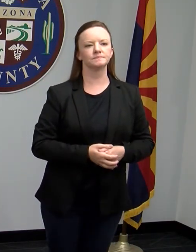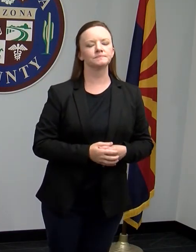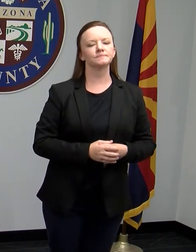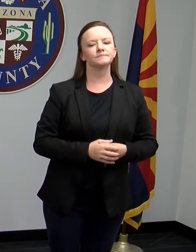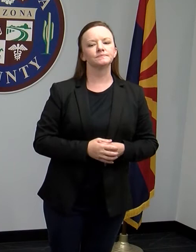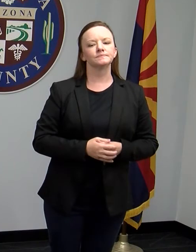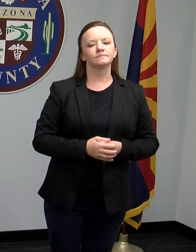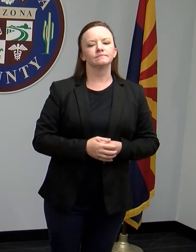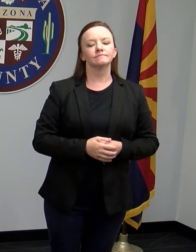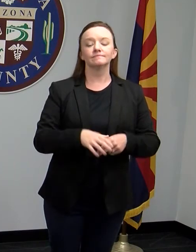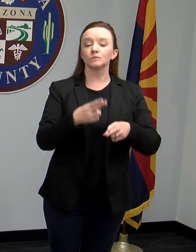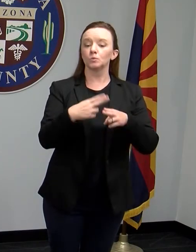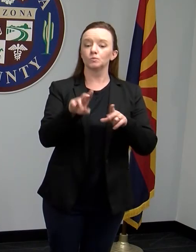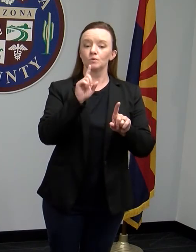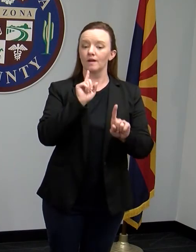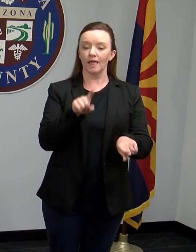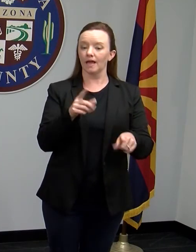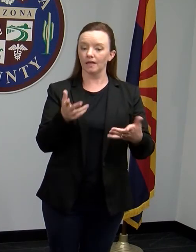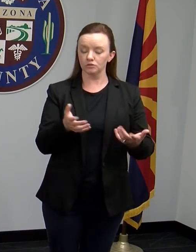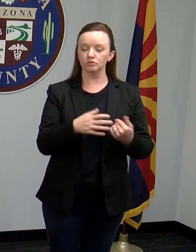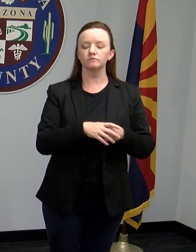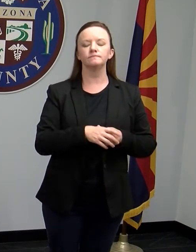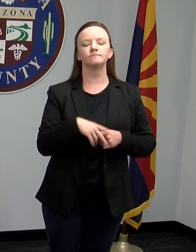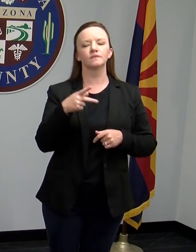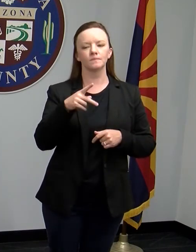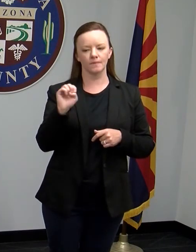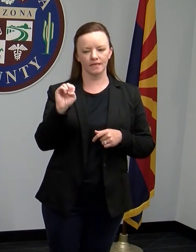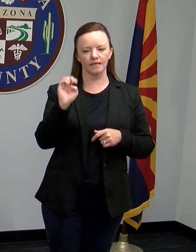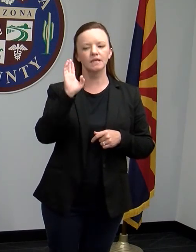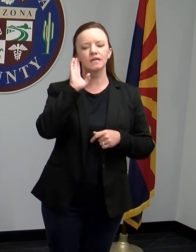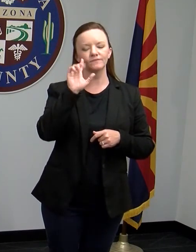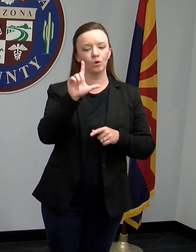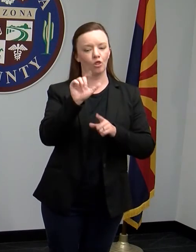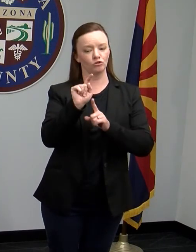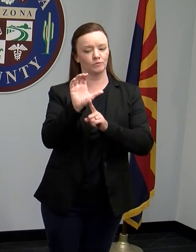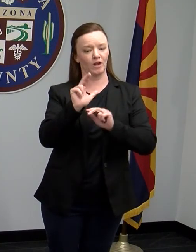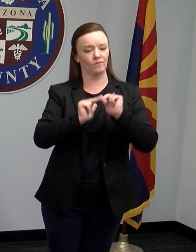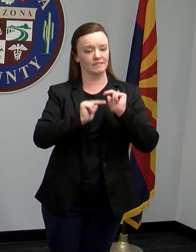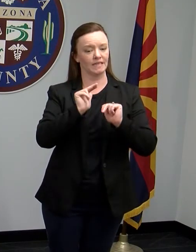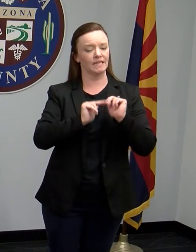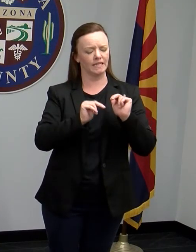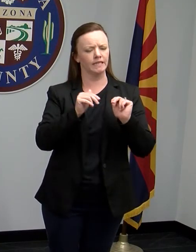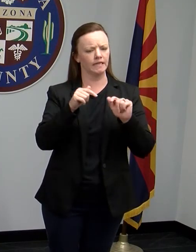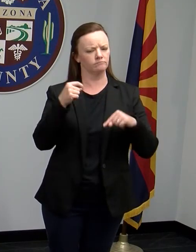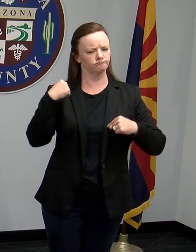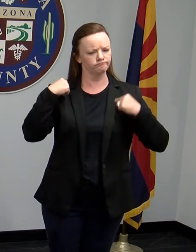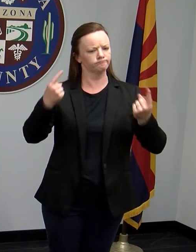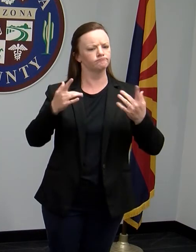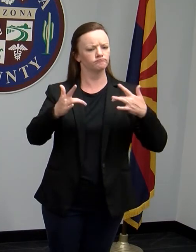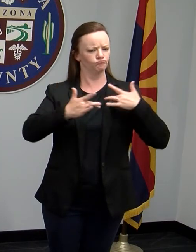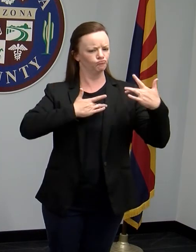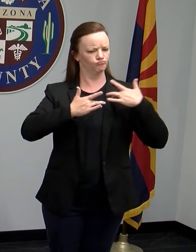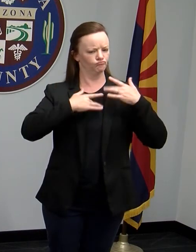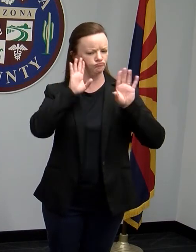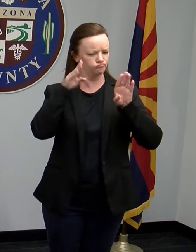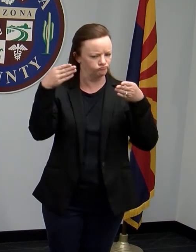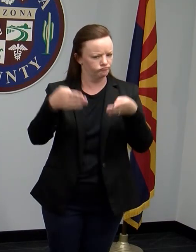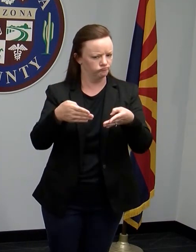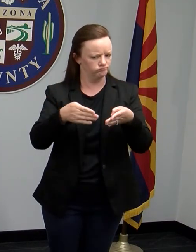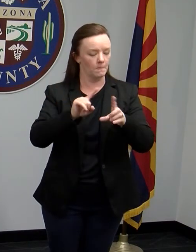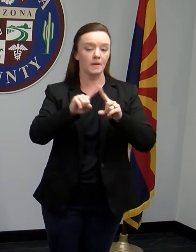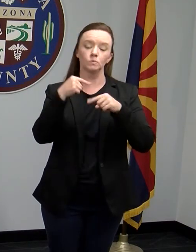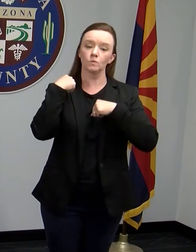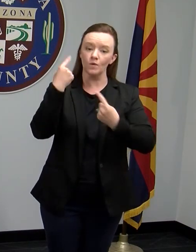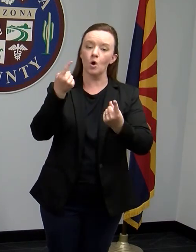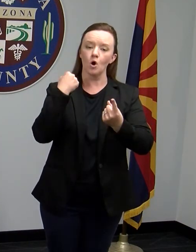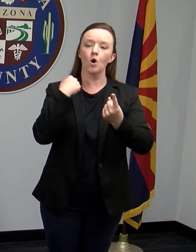So the short answer is PPE for long-term care facilities has been a concern, but to this date, we have been able to